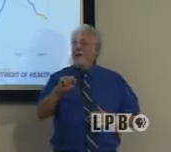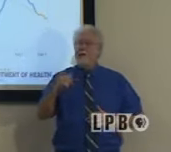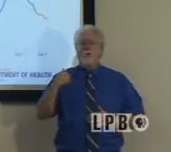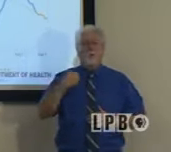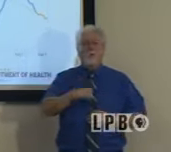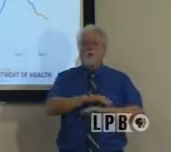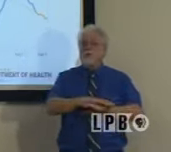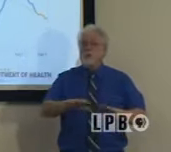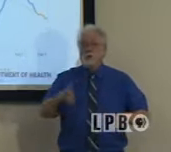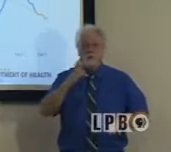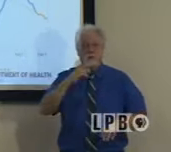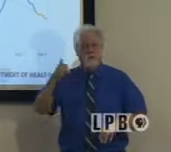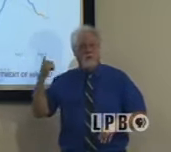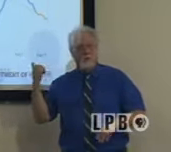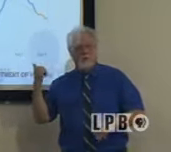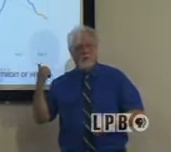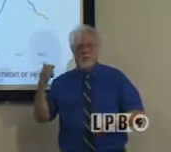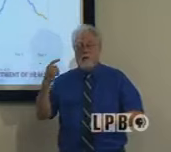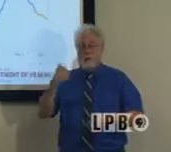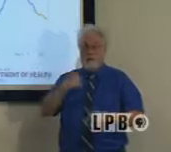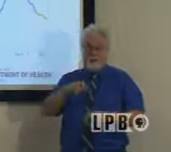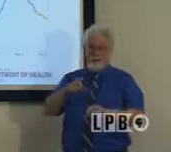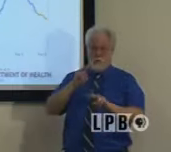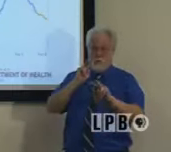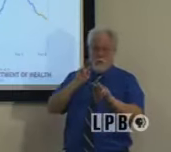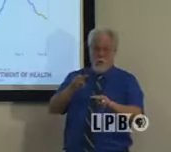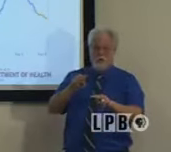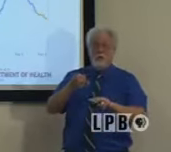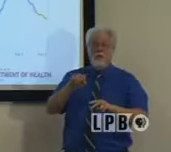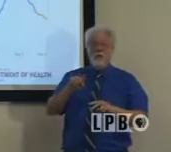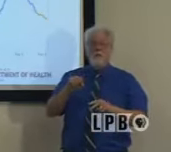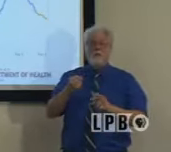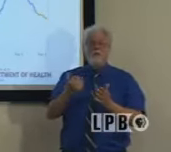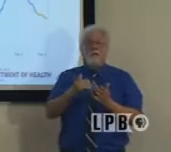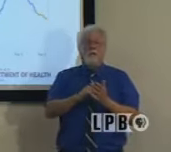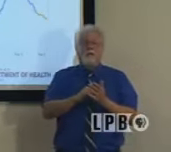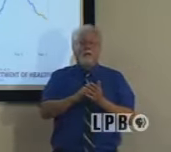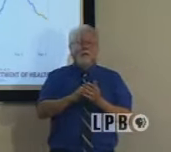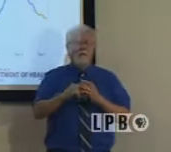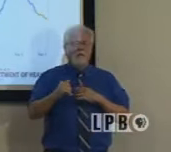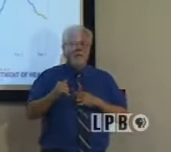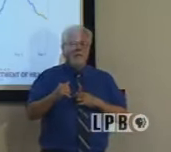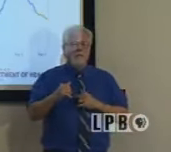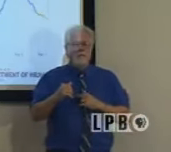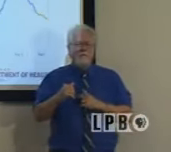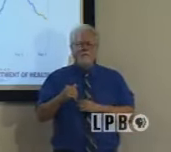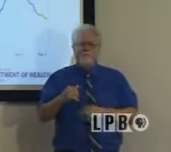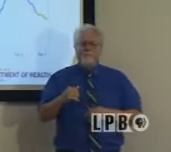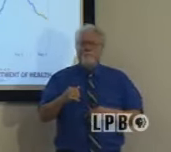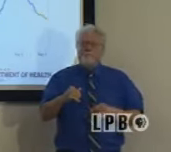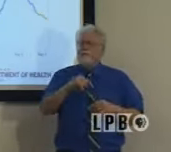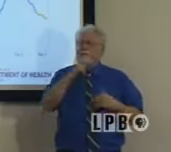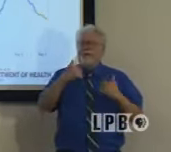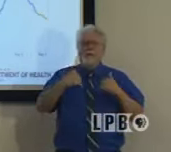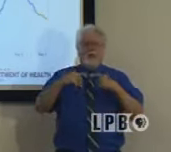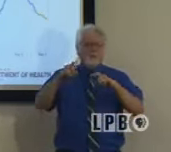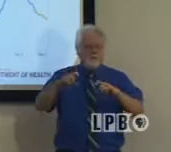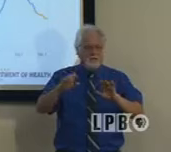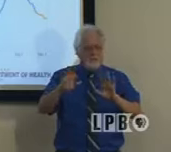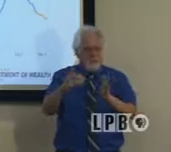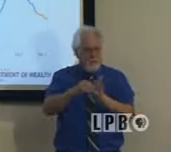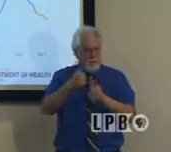up there that we all need to be watching out for. And that's that, again, there was a week that we didn't have visibility because of decreased testing.